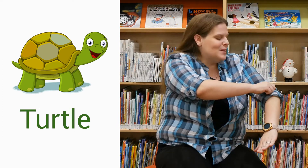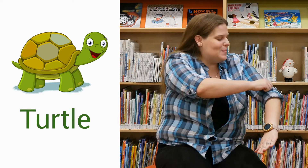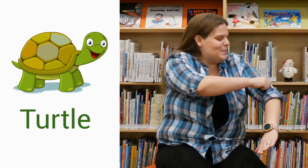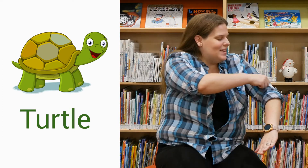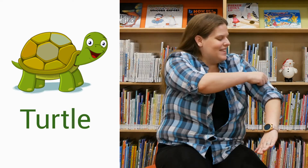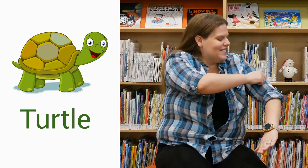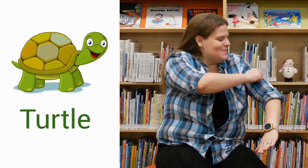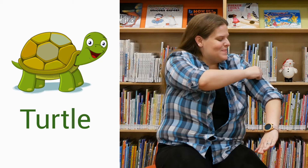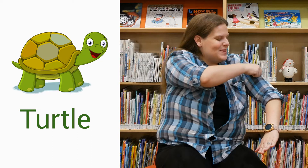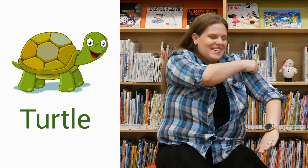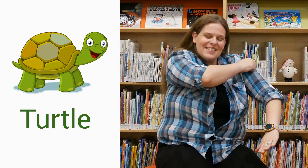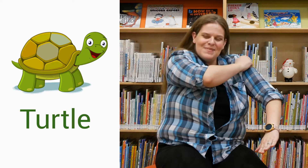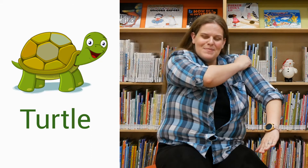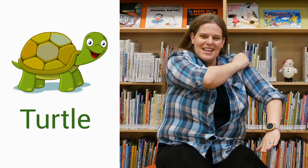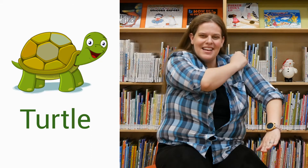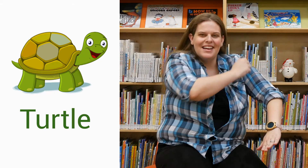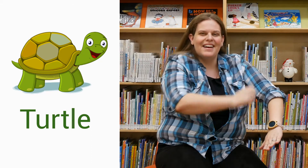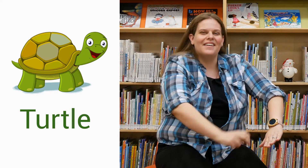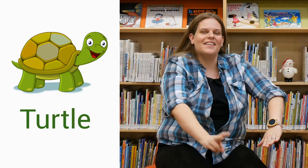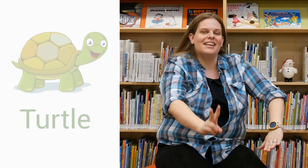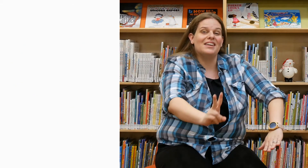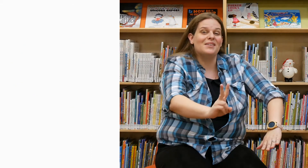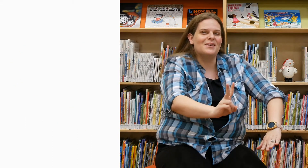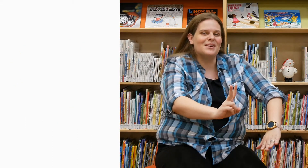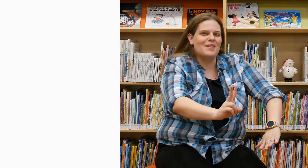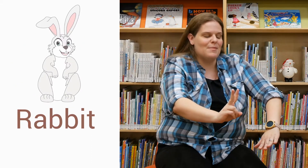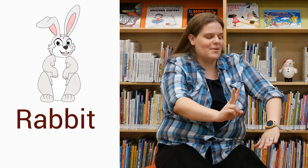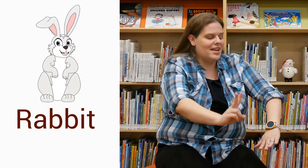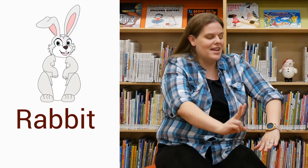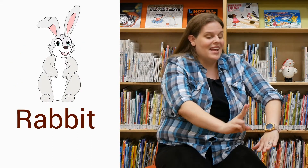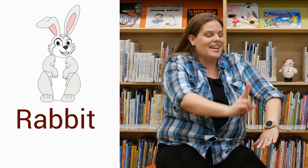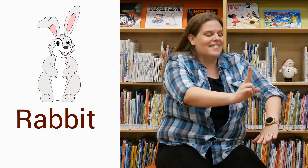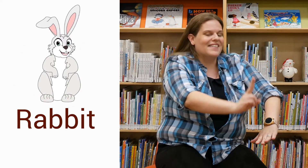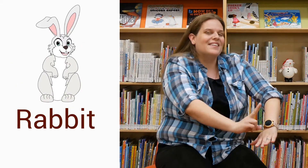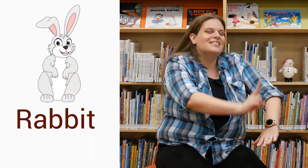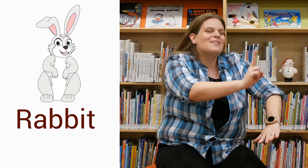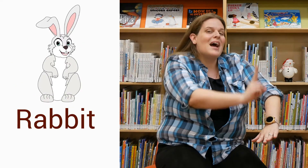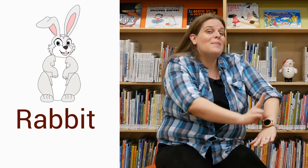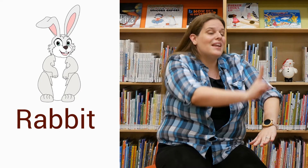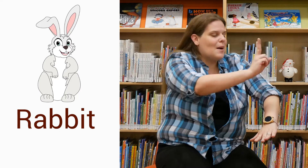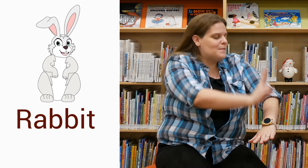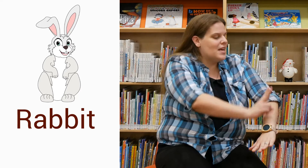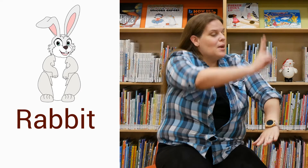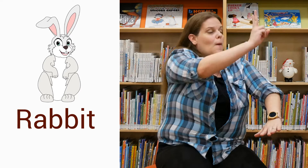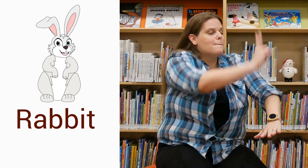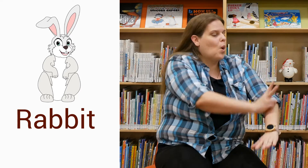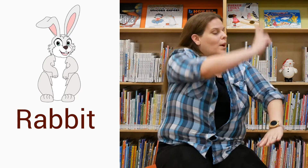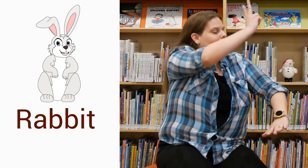Creepy, creepy, creepy. All right. Now here goes our rabbit. Ready? Here goes our rabbit up the hill. Boing,